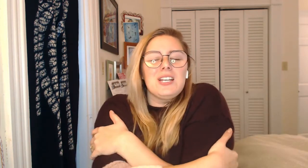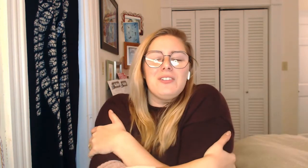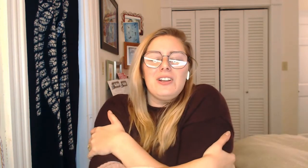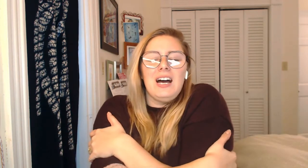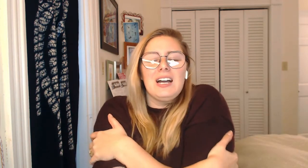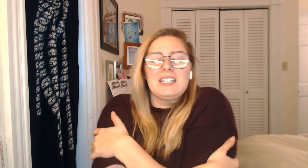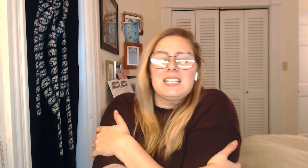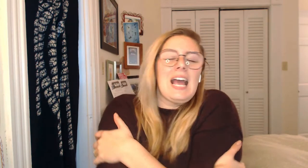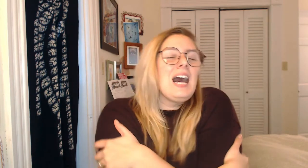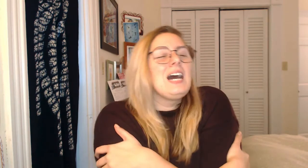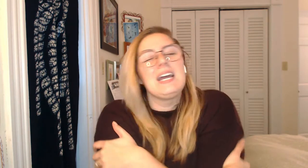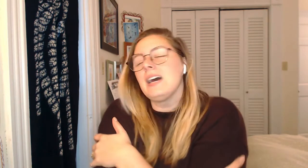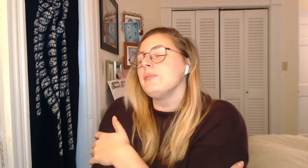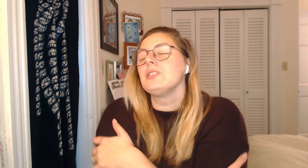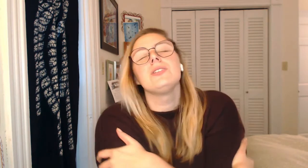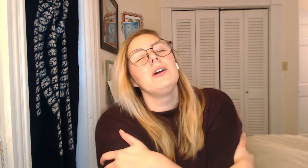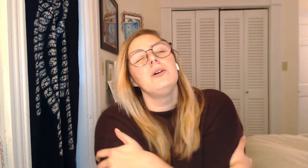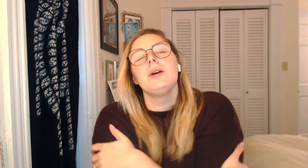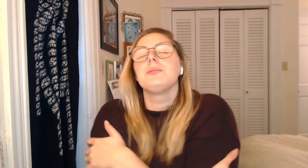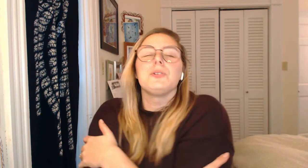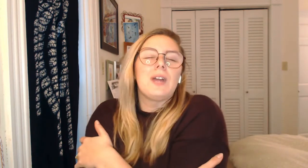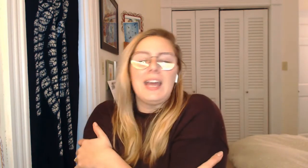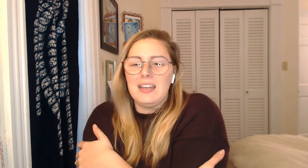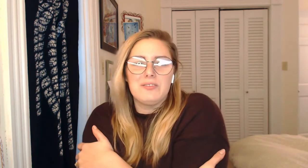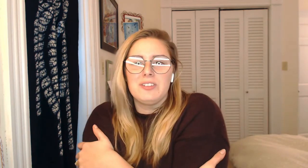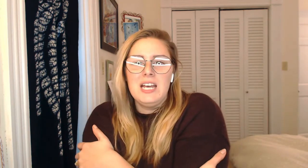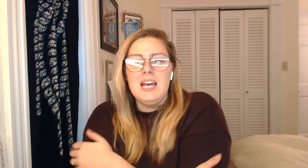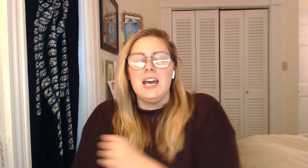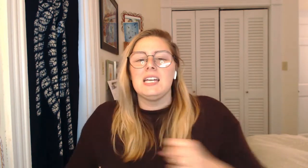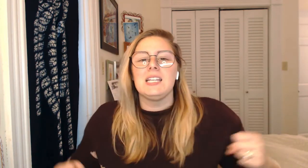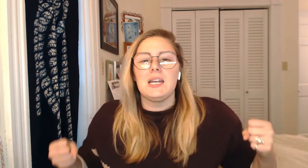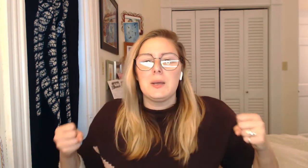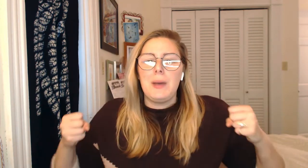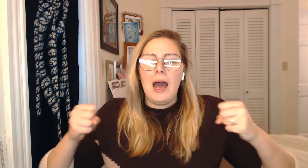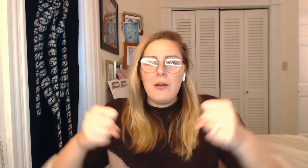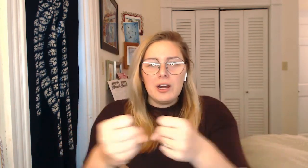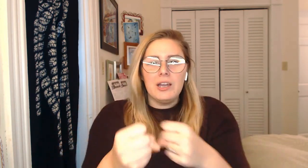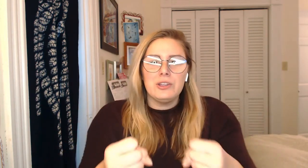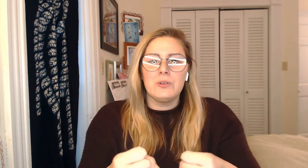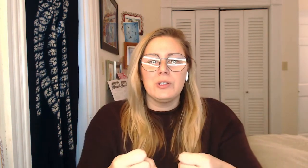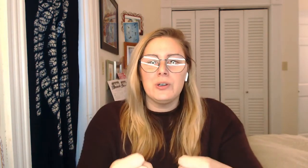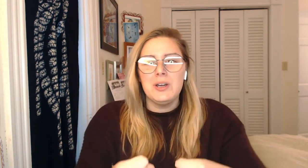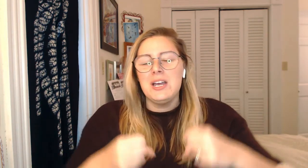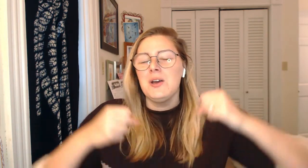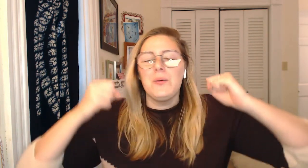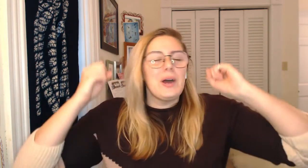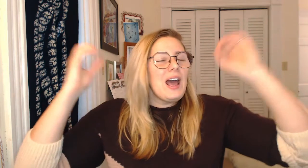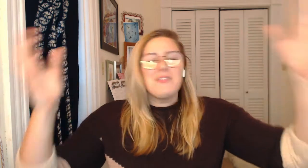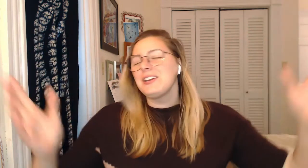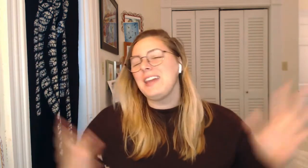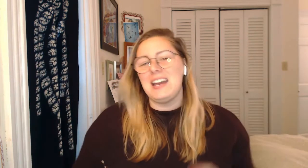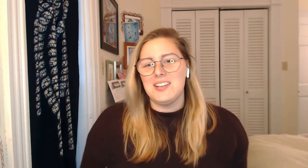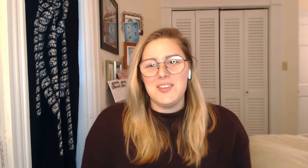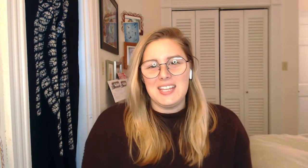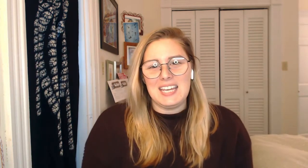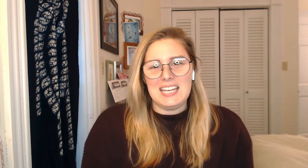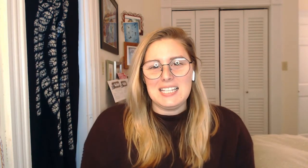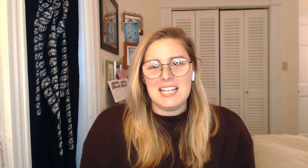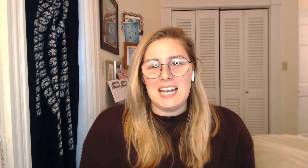a little hug and say, I am so brave and then power on through whatever that new thing is. And